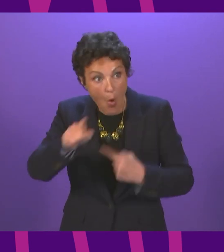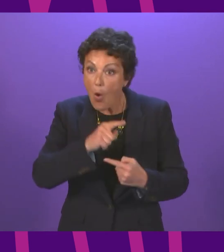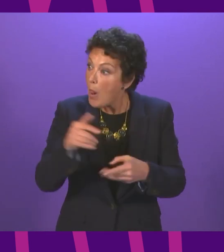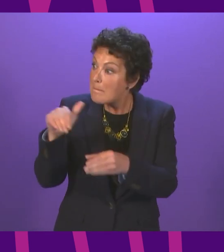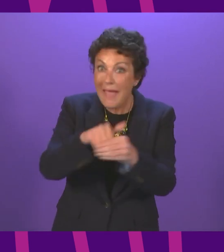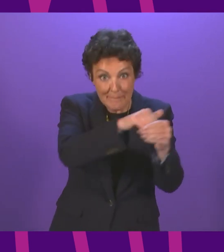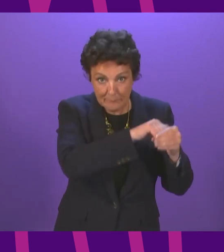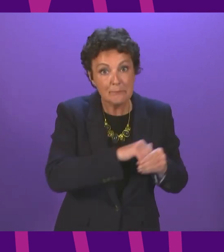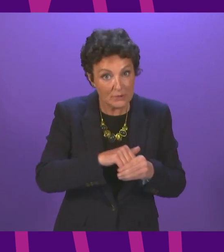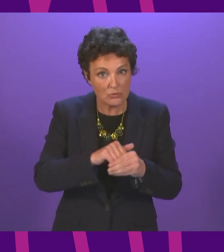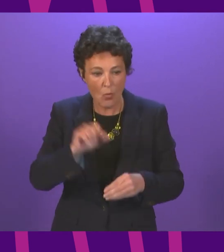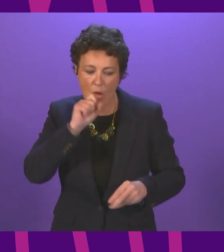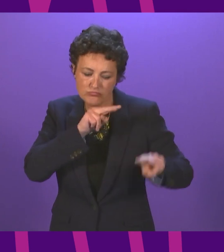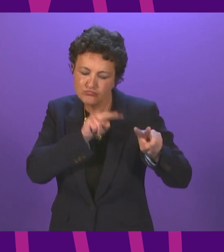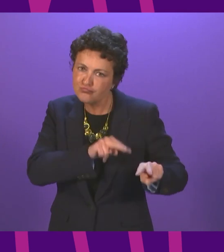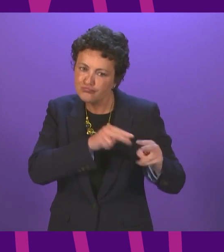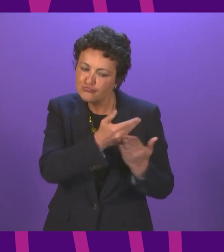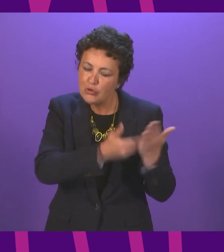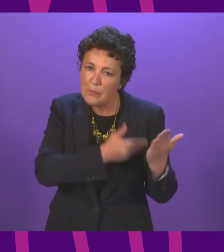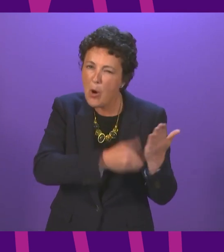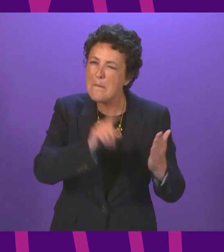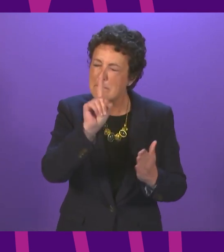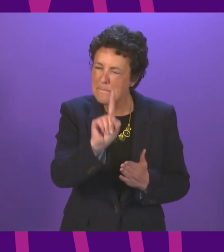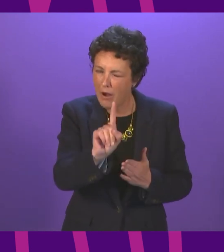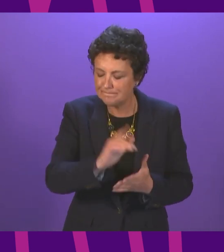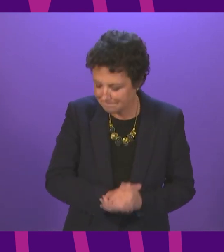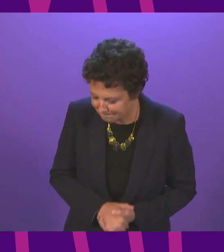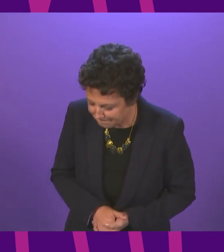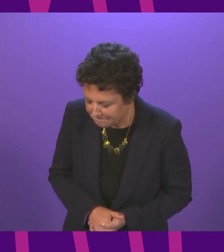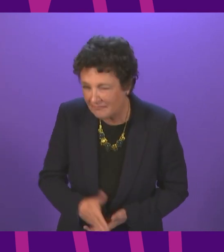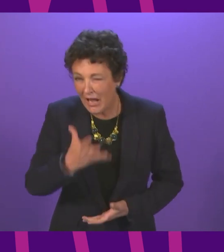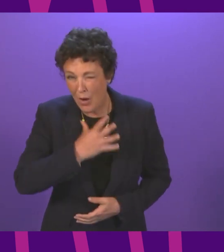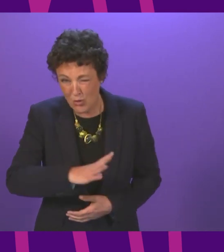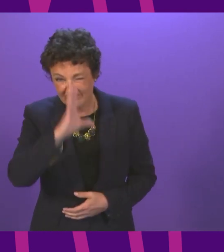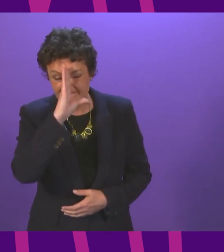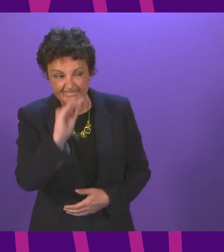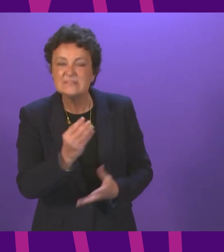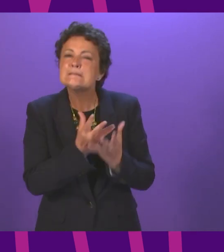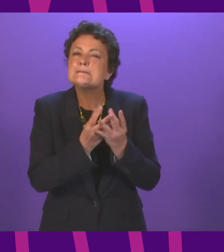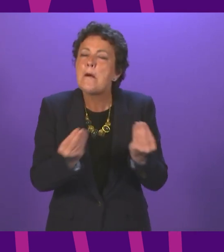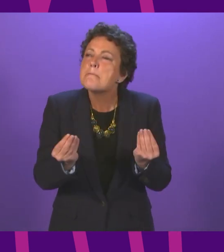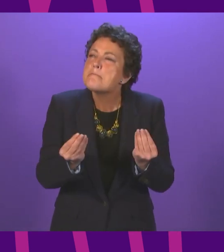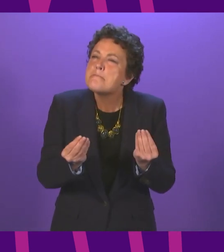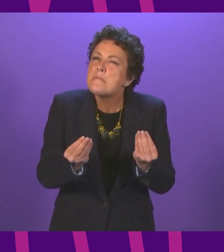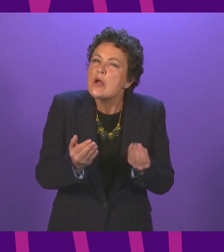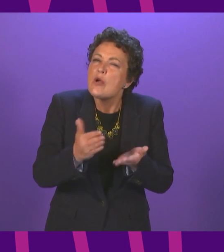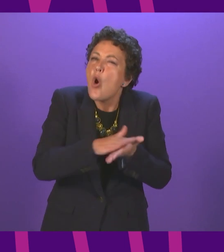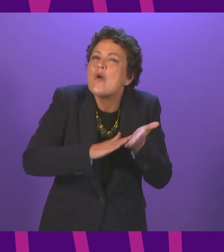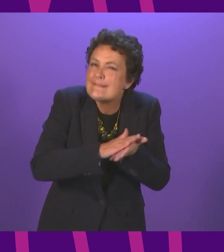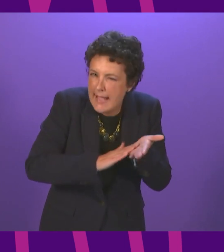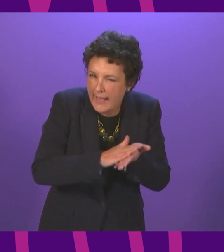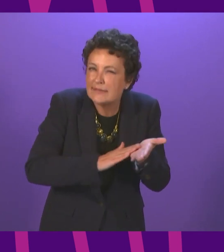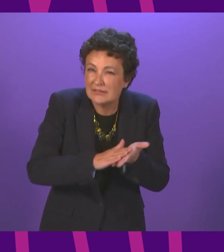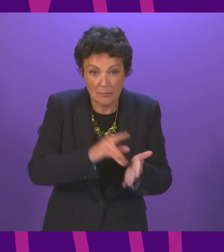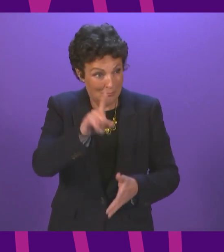has and will continue to pay close attention to it. But let me just provide some balance and some context that if we were only to